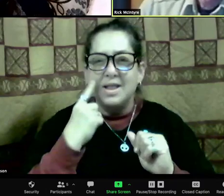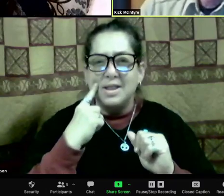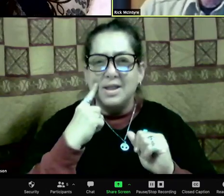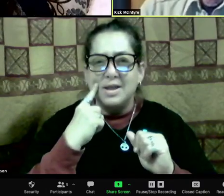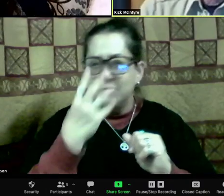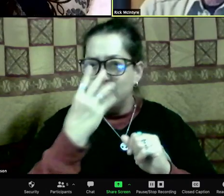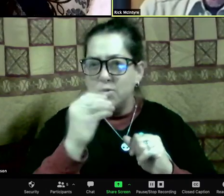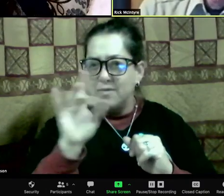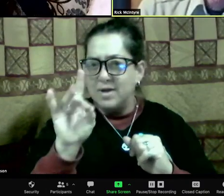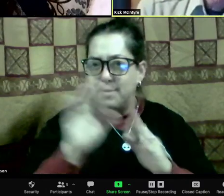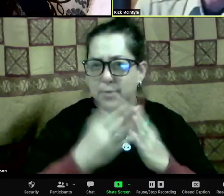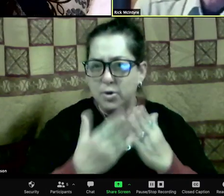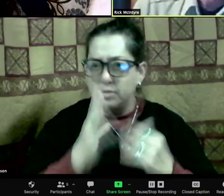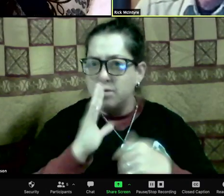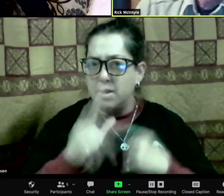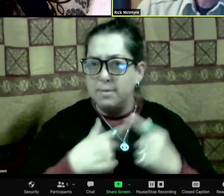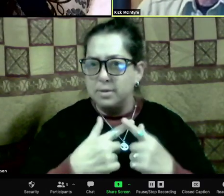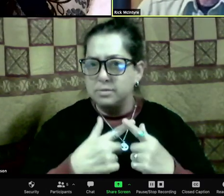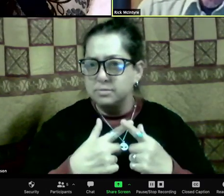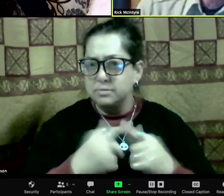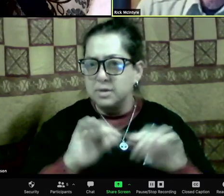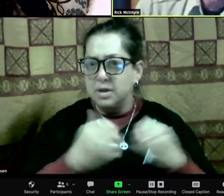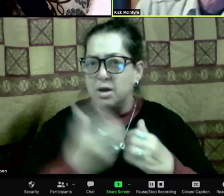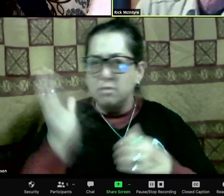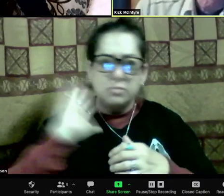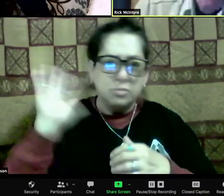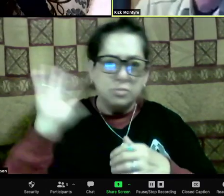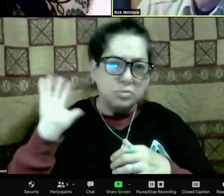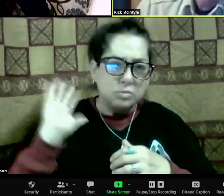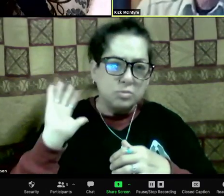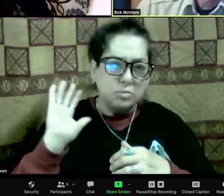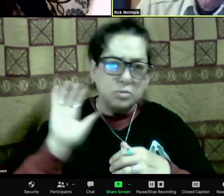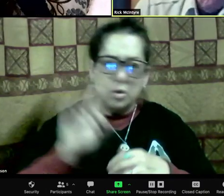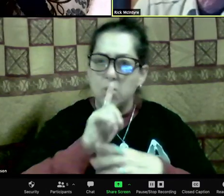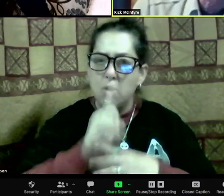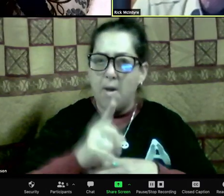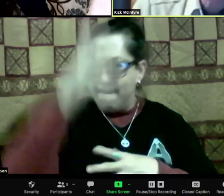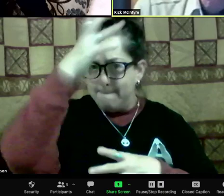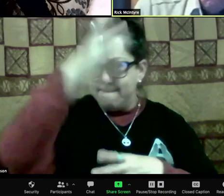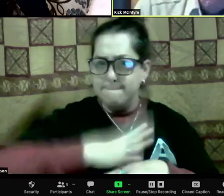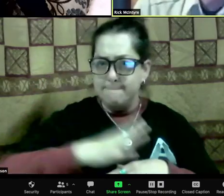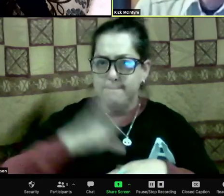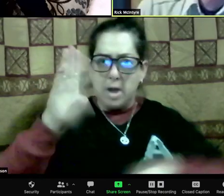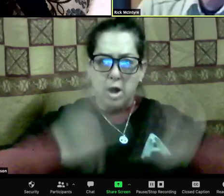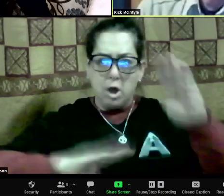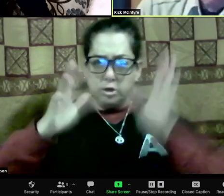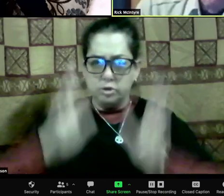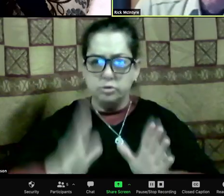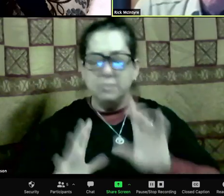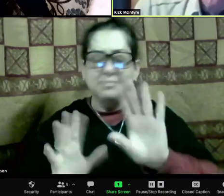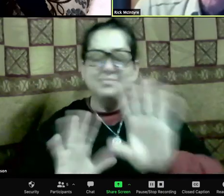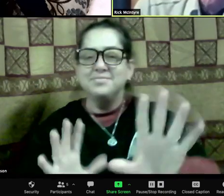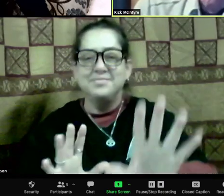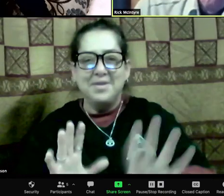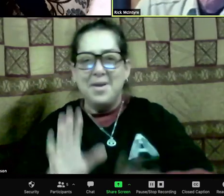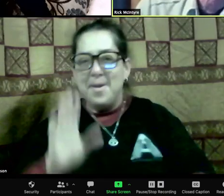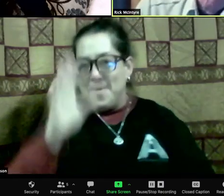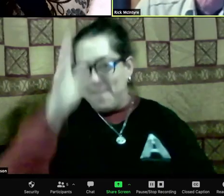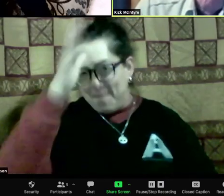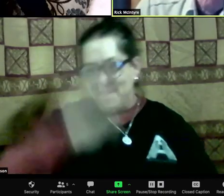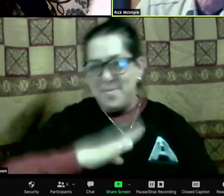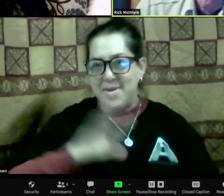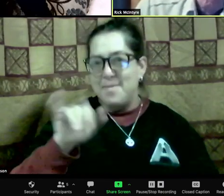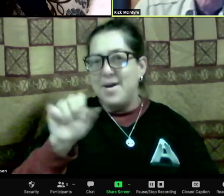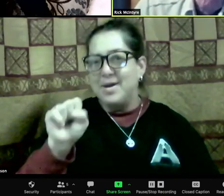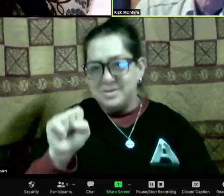While you're on the subject, why don't you talk about the alpha female a little bit? I mean, I'm sure most people know